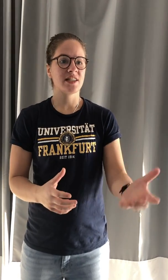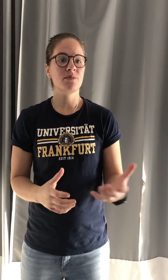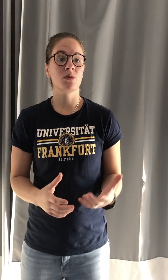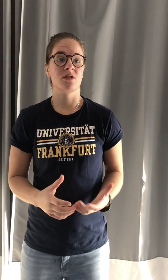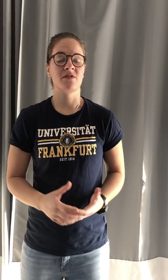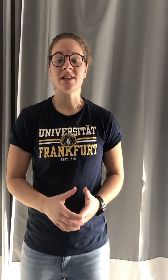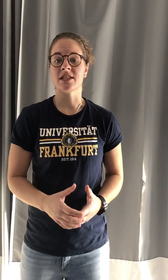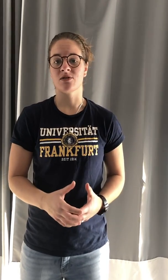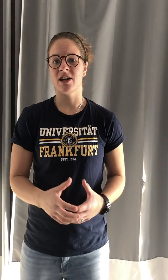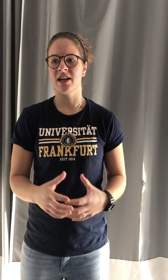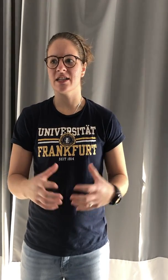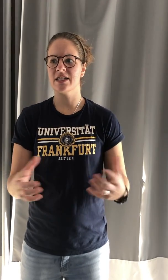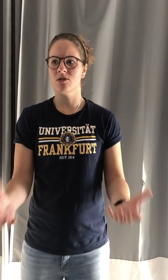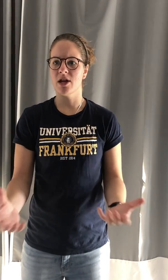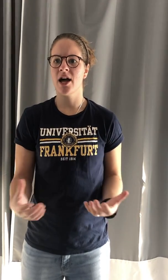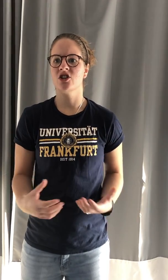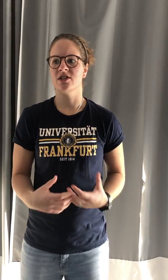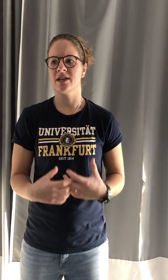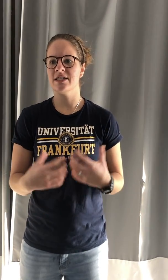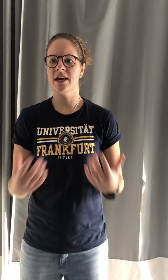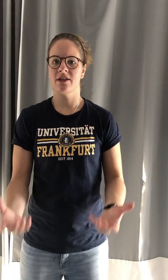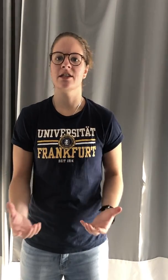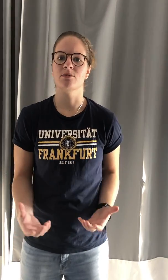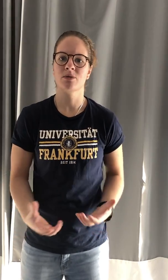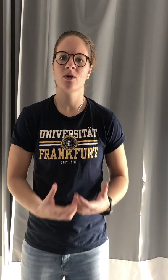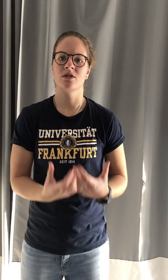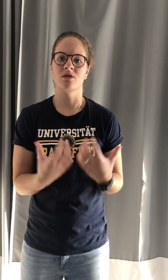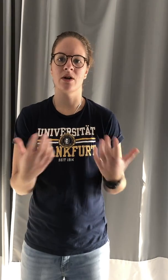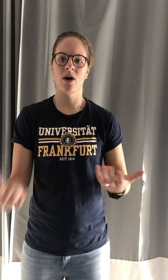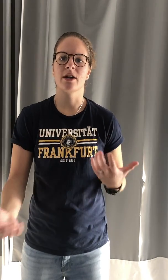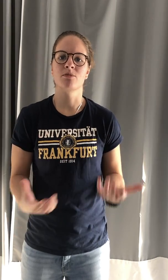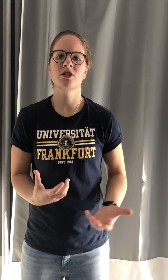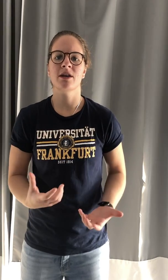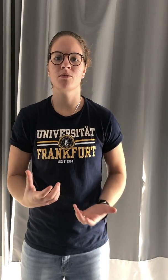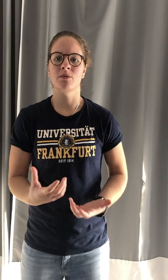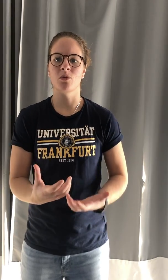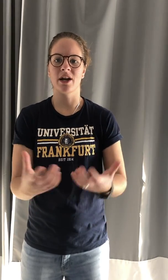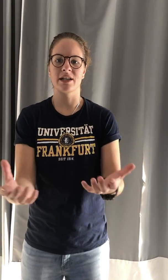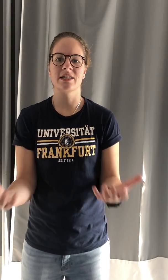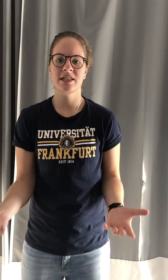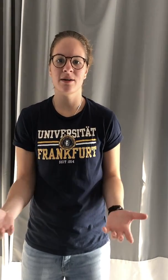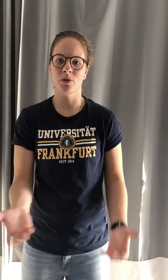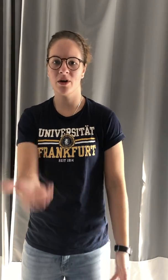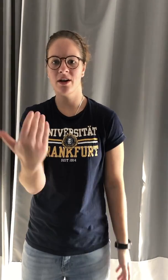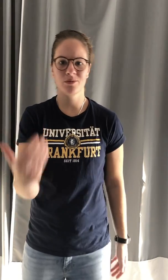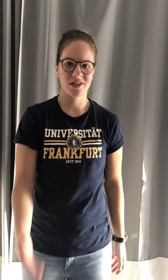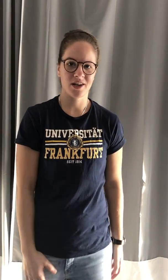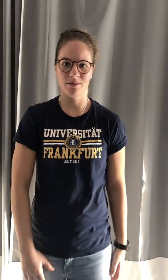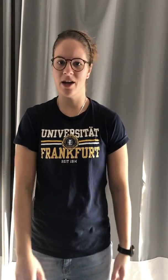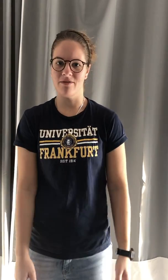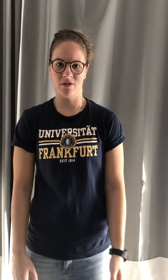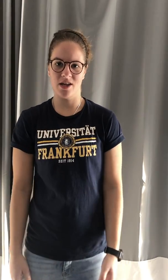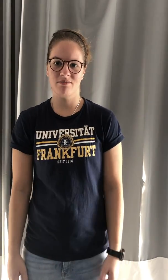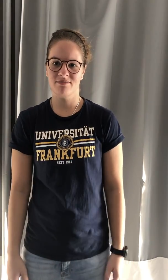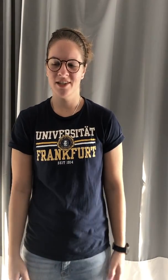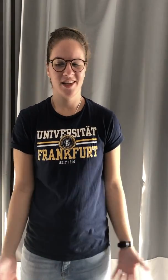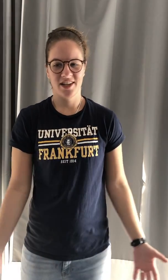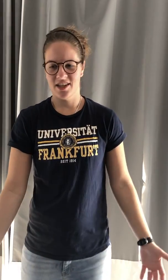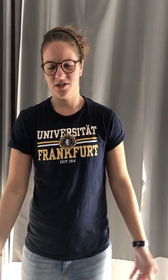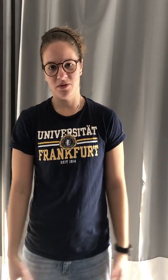see people's faces. I can see their reactions. I can see how they need to be spoken to. I know how to communicate with people when I can see them, but right now I'm just talking to my iPhone 8. That's really